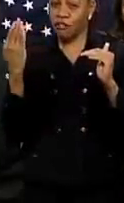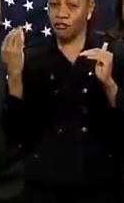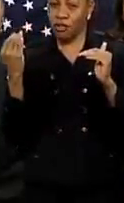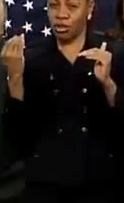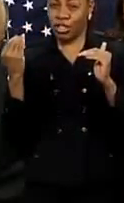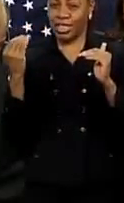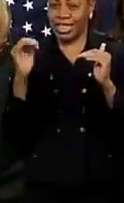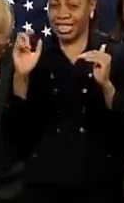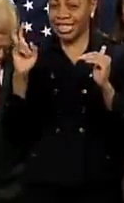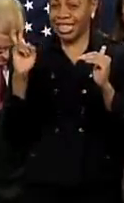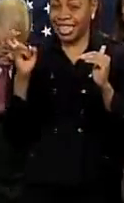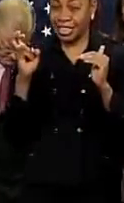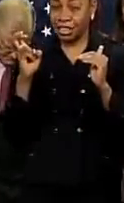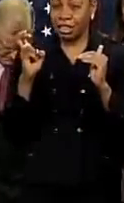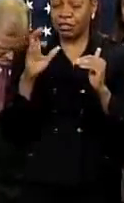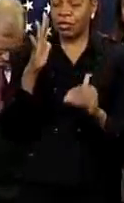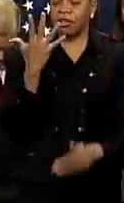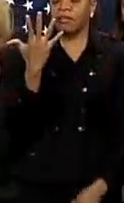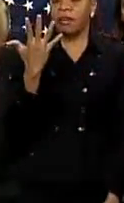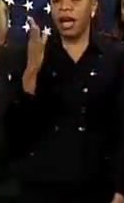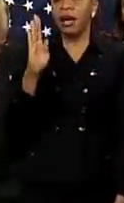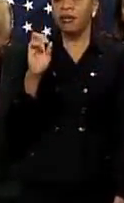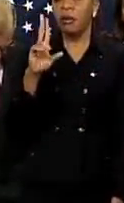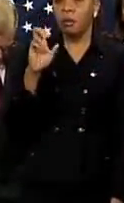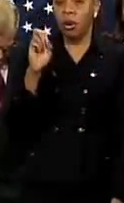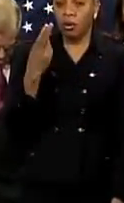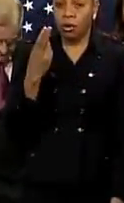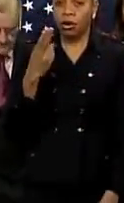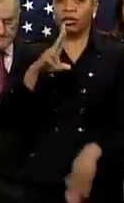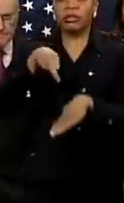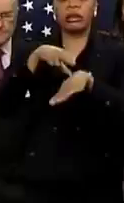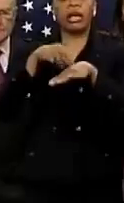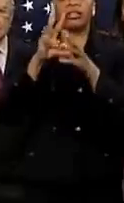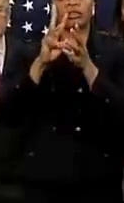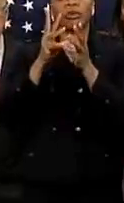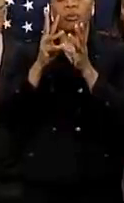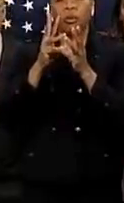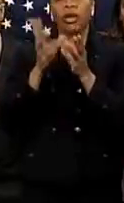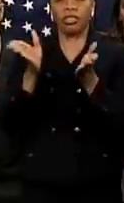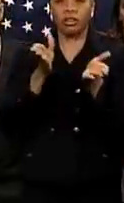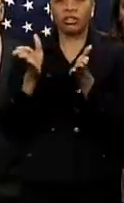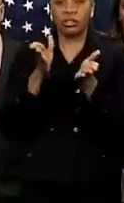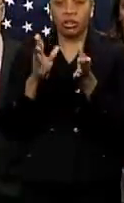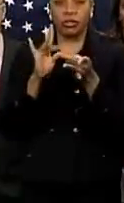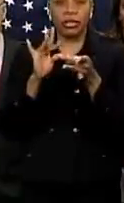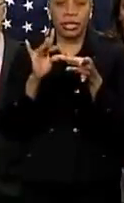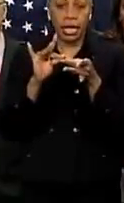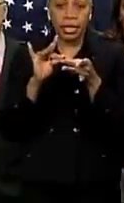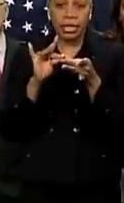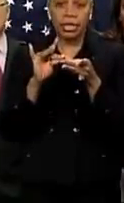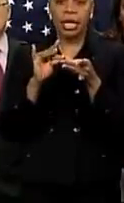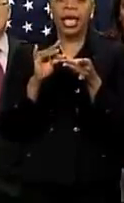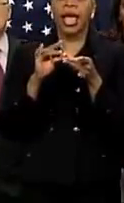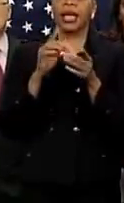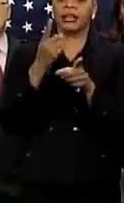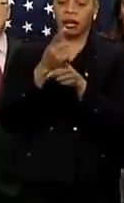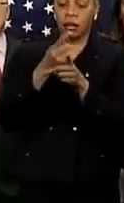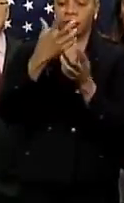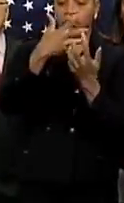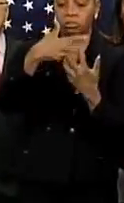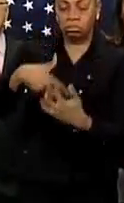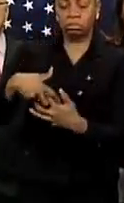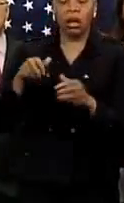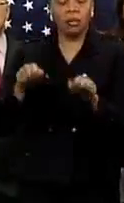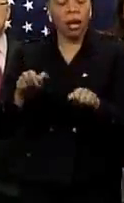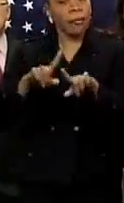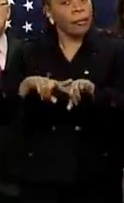the five boroughs based on the latest National Weather Service, and higher local accommodations are possible. Now, all of